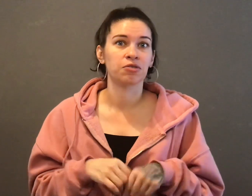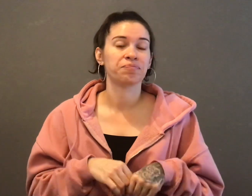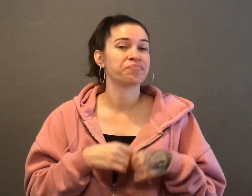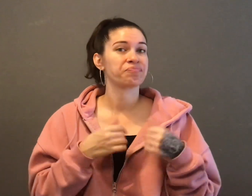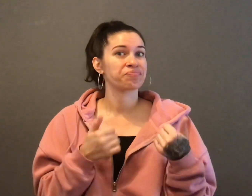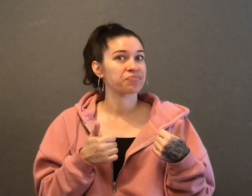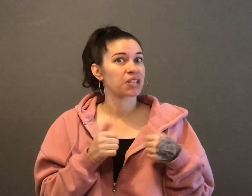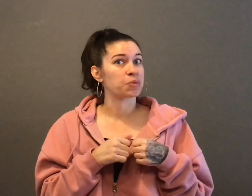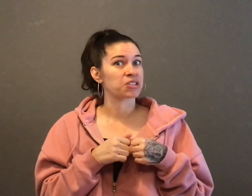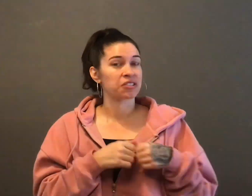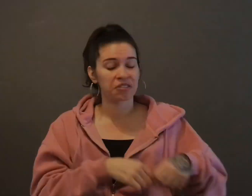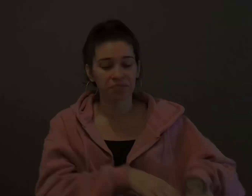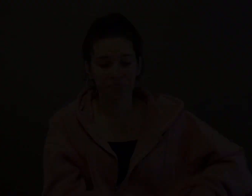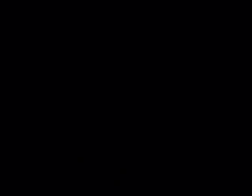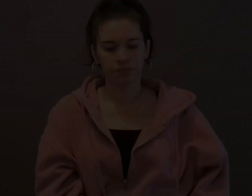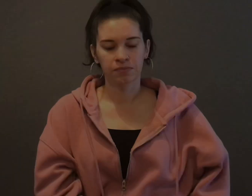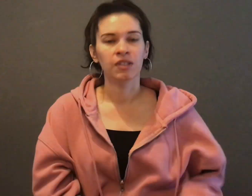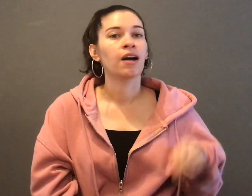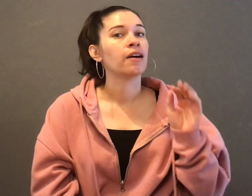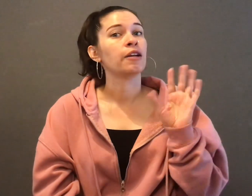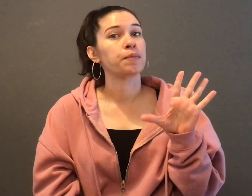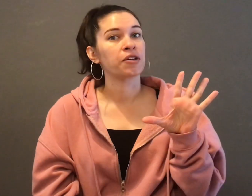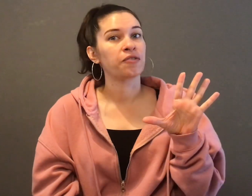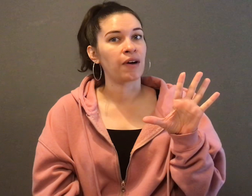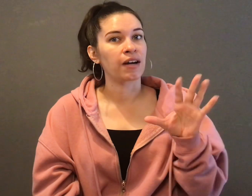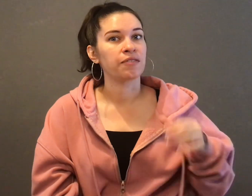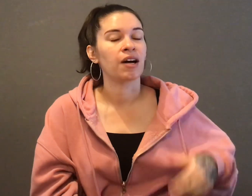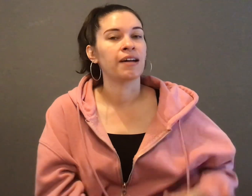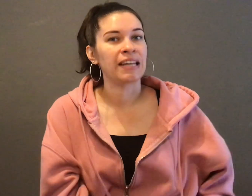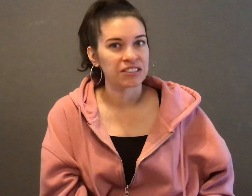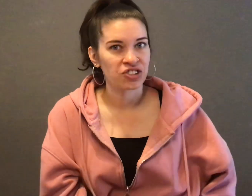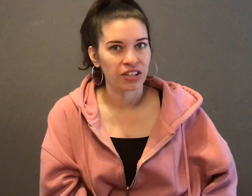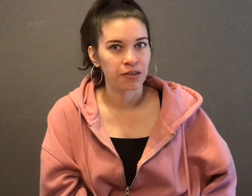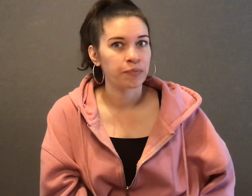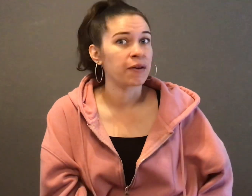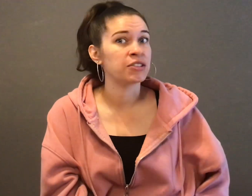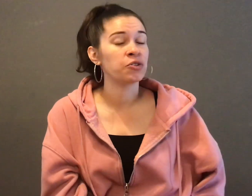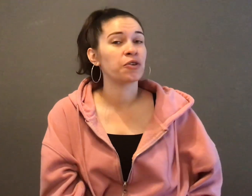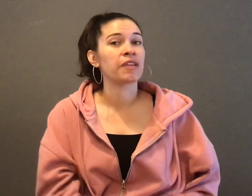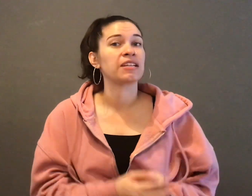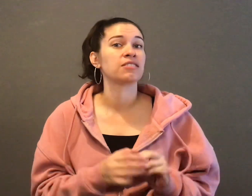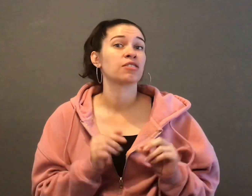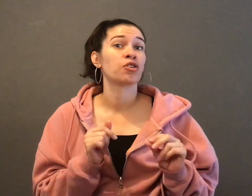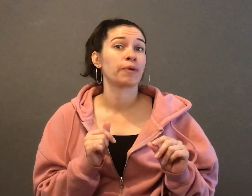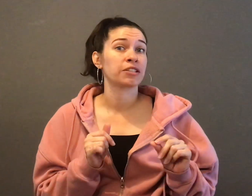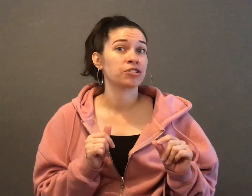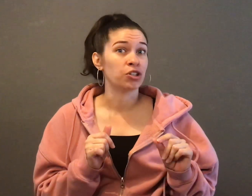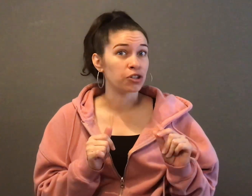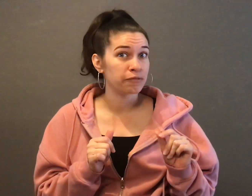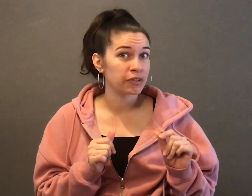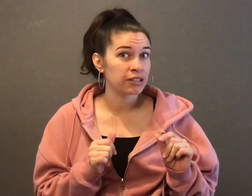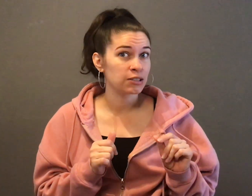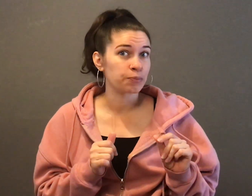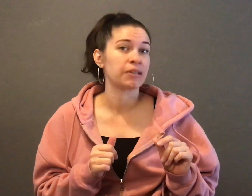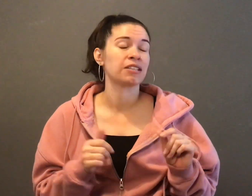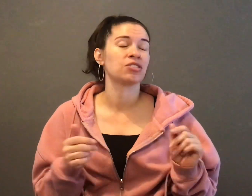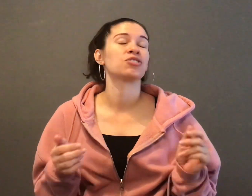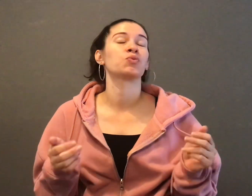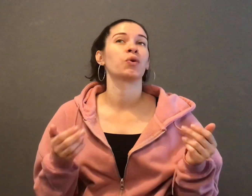it was a good deal. Number five, a nest chair. Now I don't know if that is the correct term for this, but that is just what